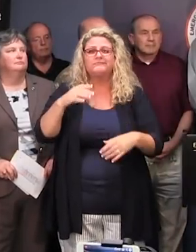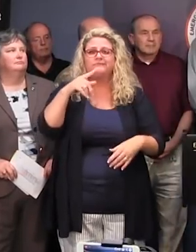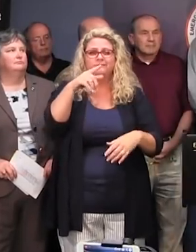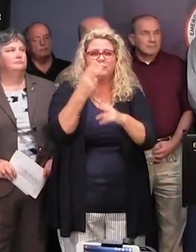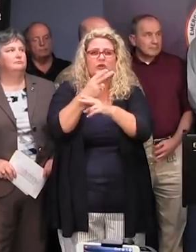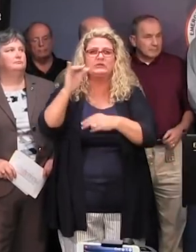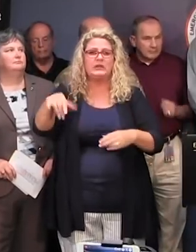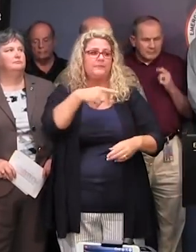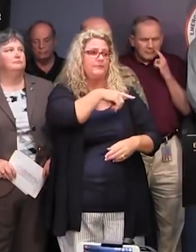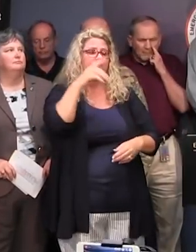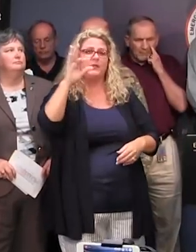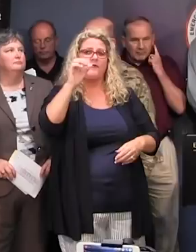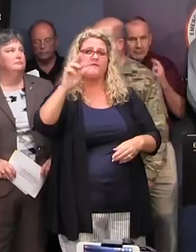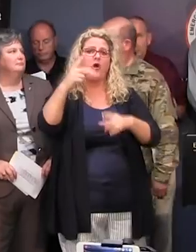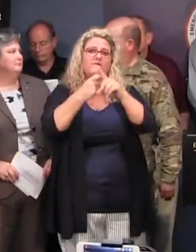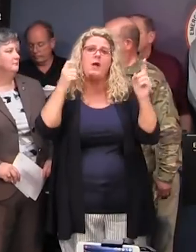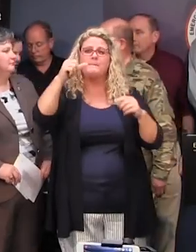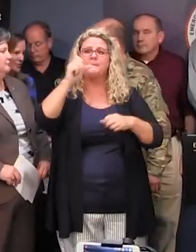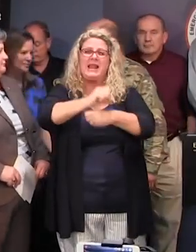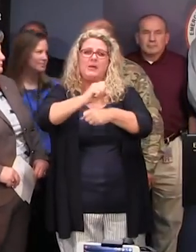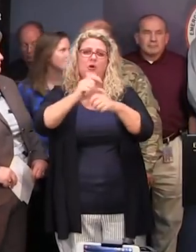Director Emily Farr, Labor Licensing and Regulation.